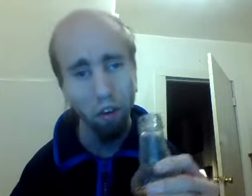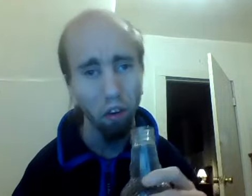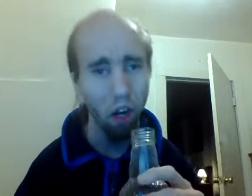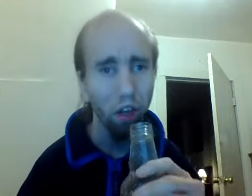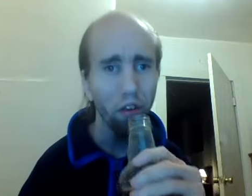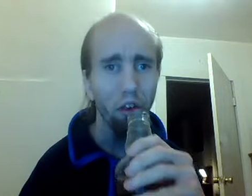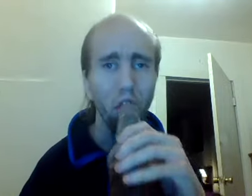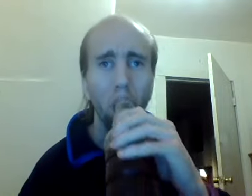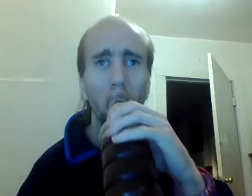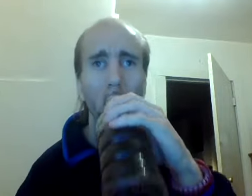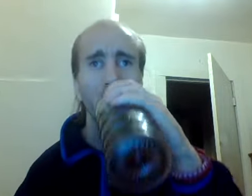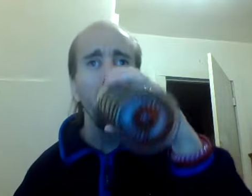be brought to light